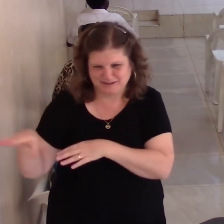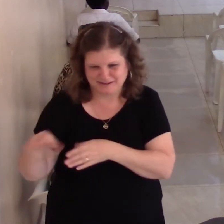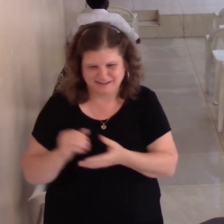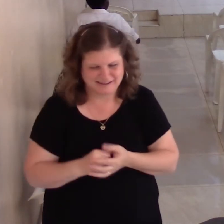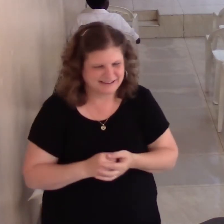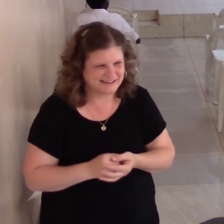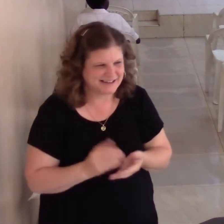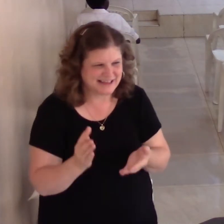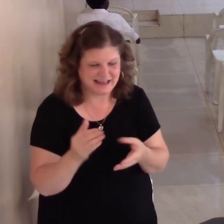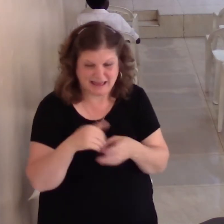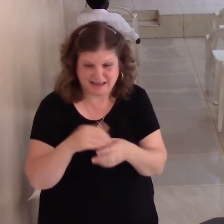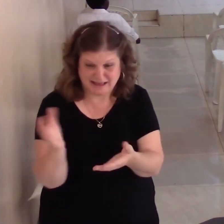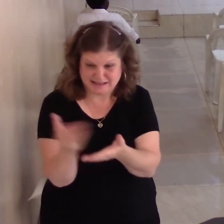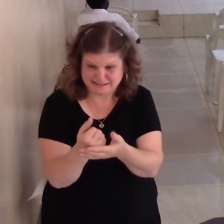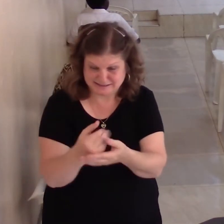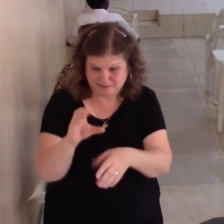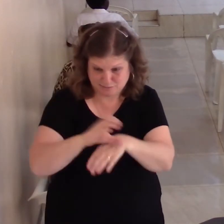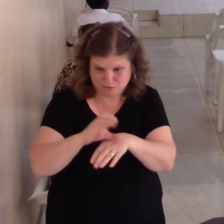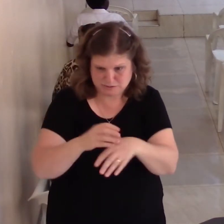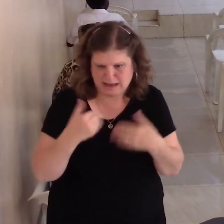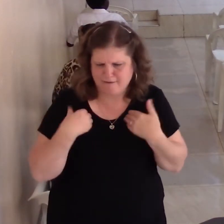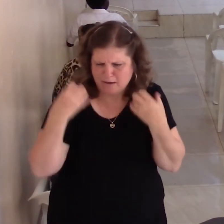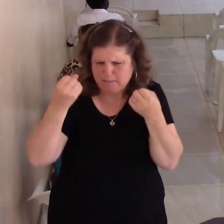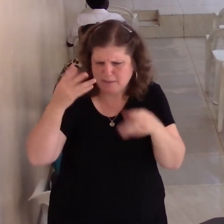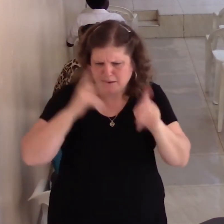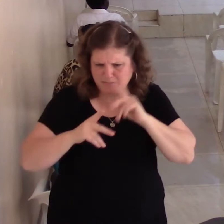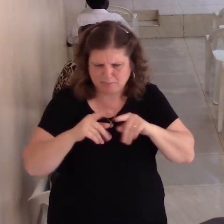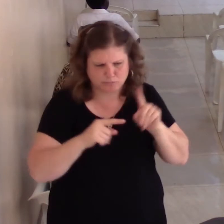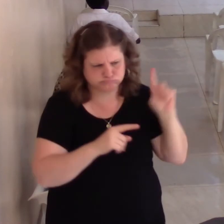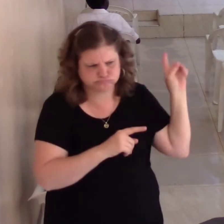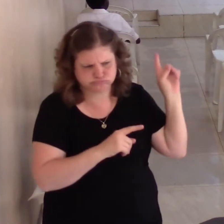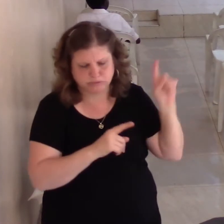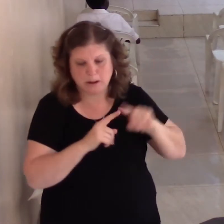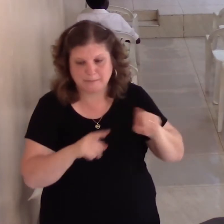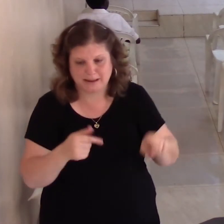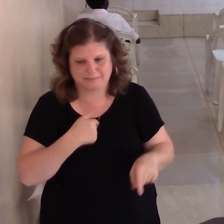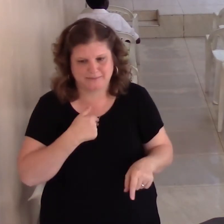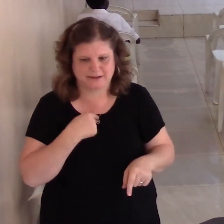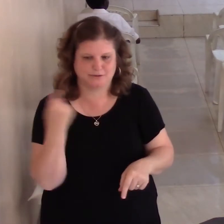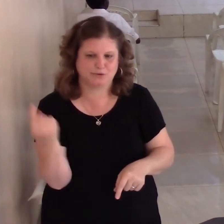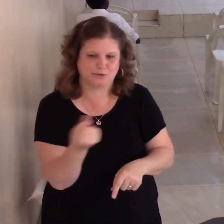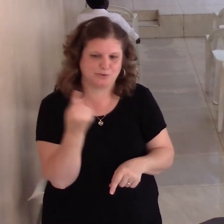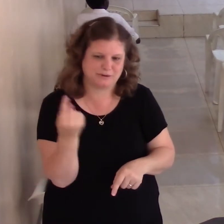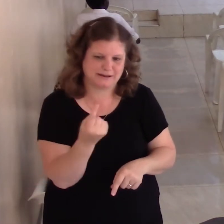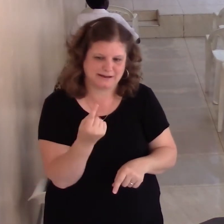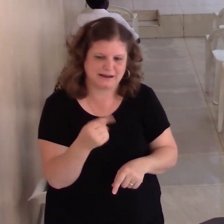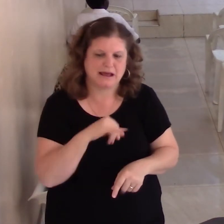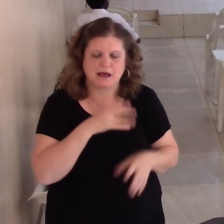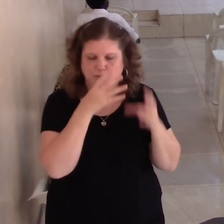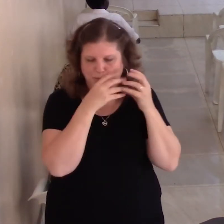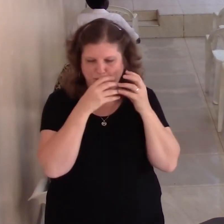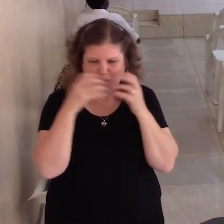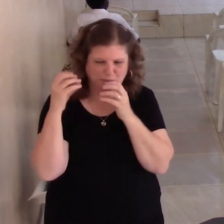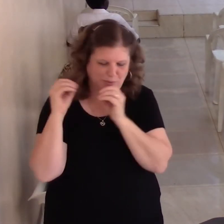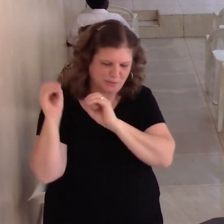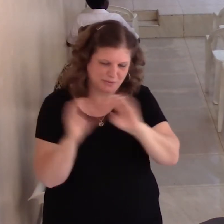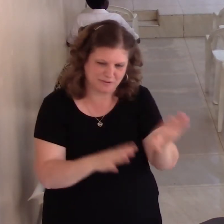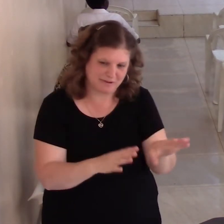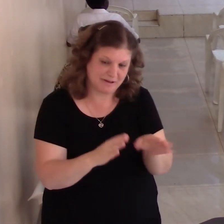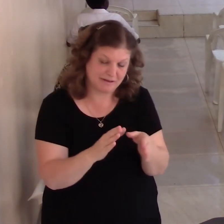there are many people on the platform together. But I've isolated them. Okay? And so I'll do that so you can hear me well. Yeah. But Father,